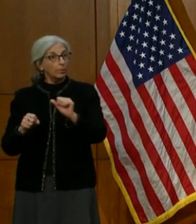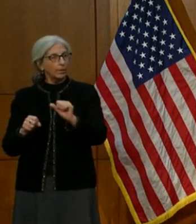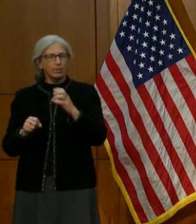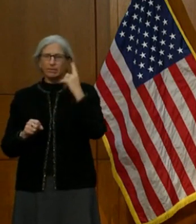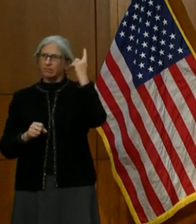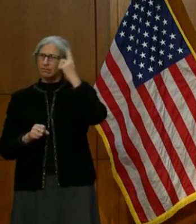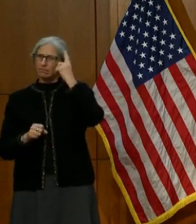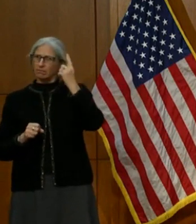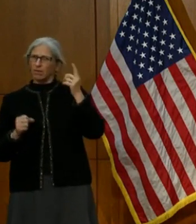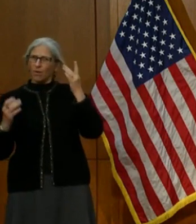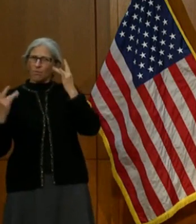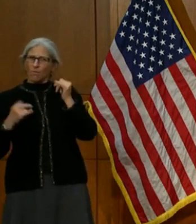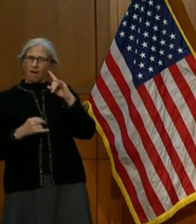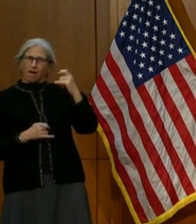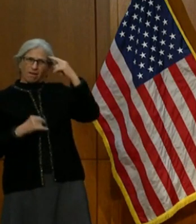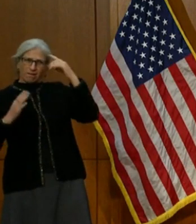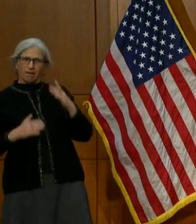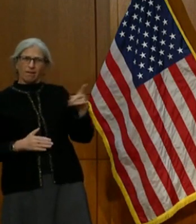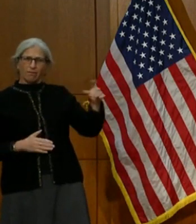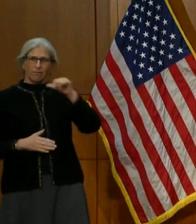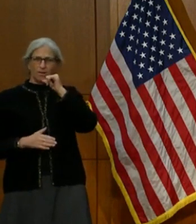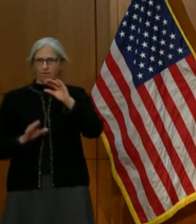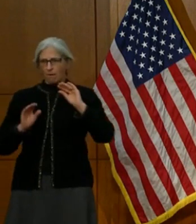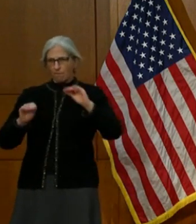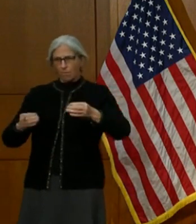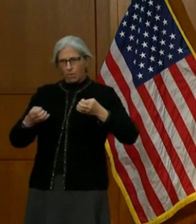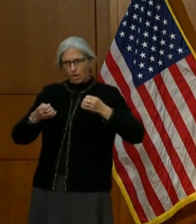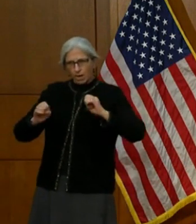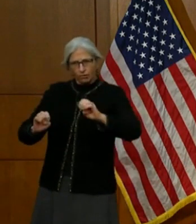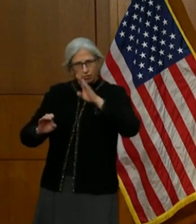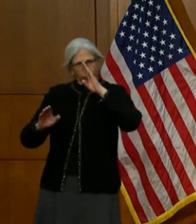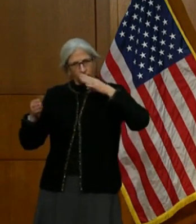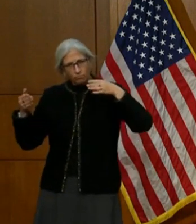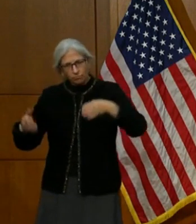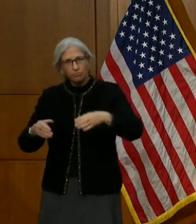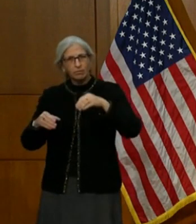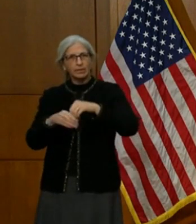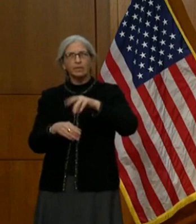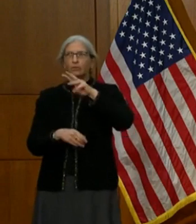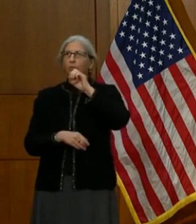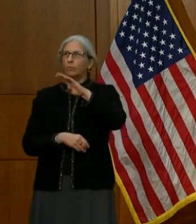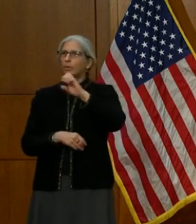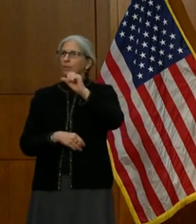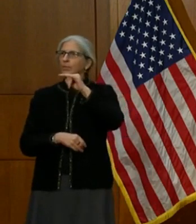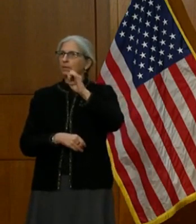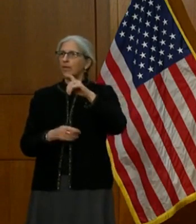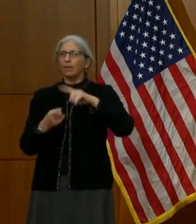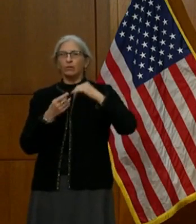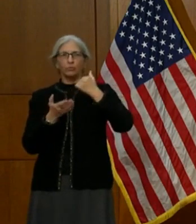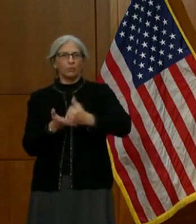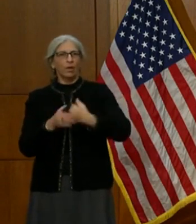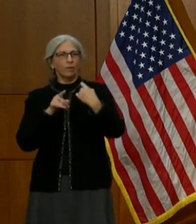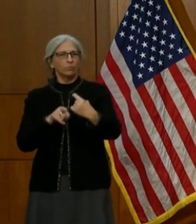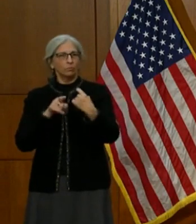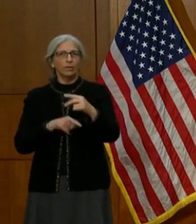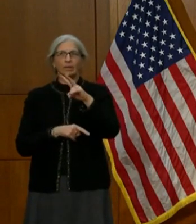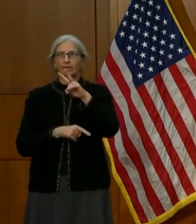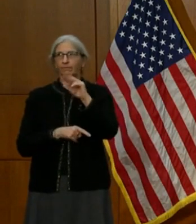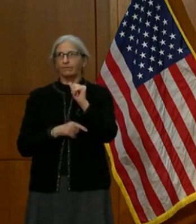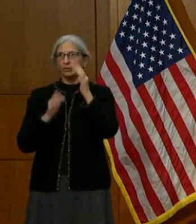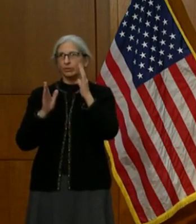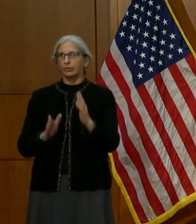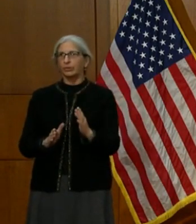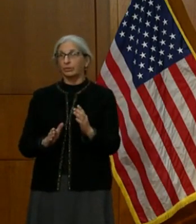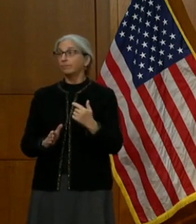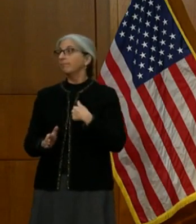wouldn't the governor put more time and energy and money into the website to help struggling Virginians? I'm going have